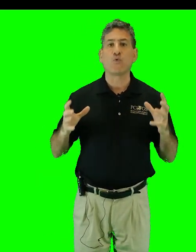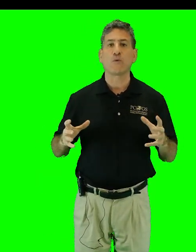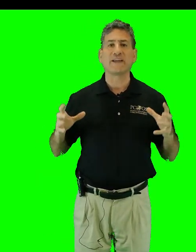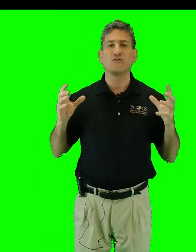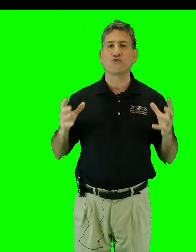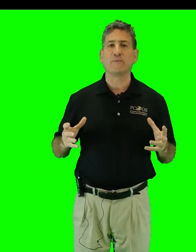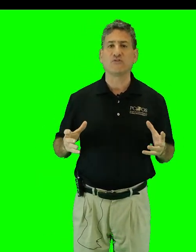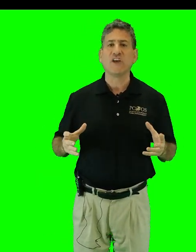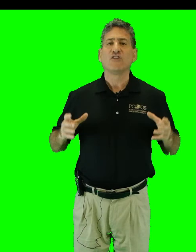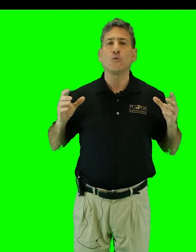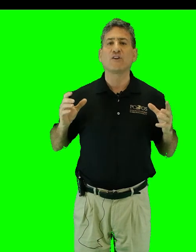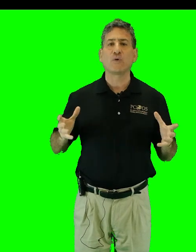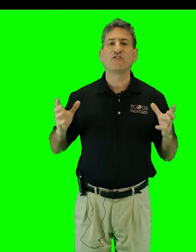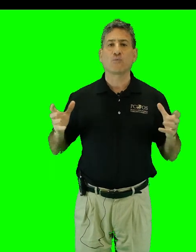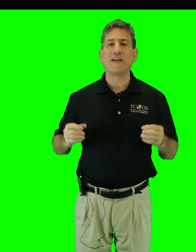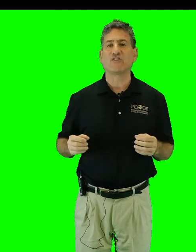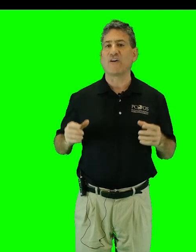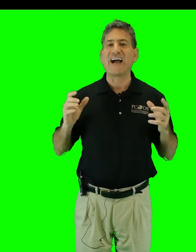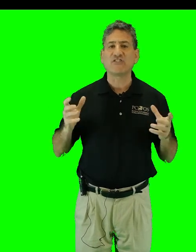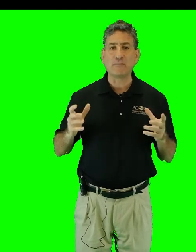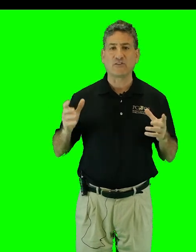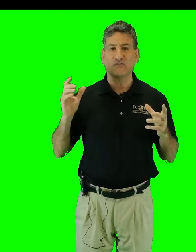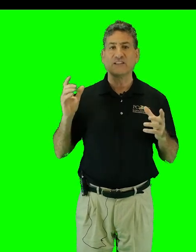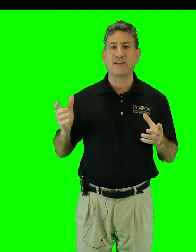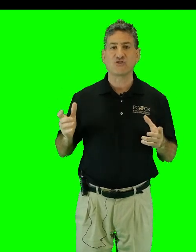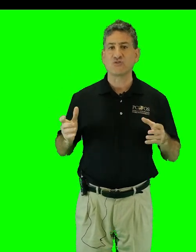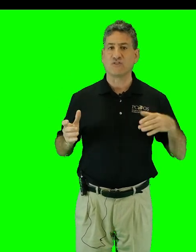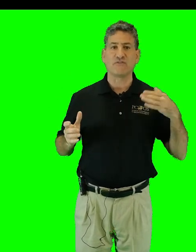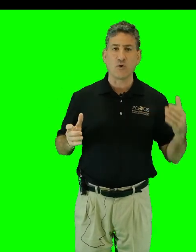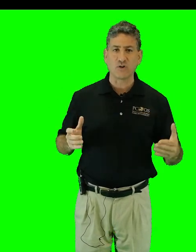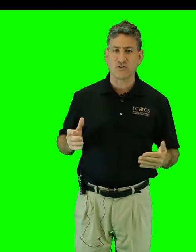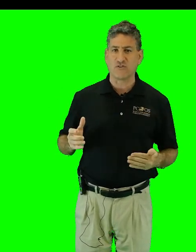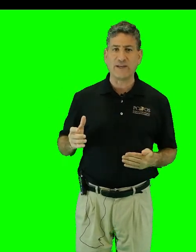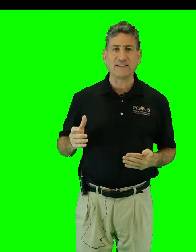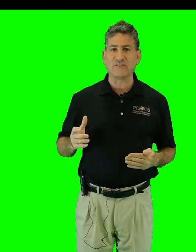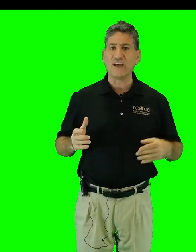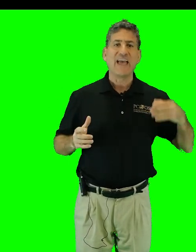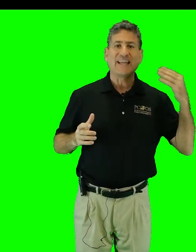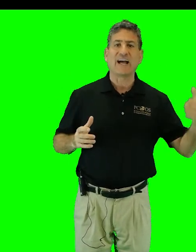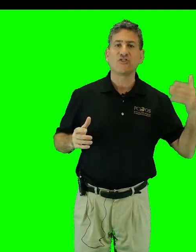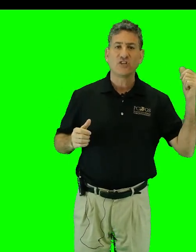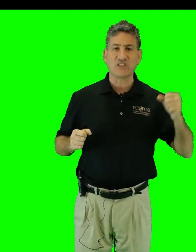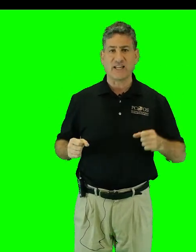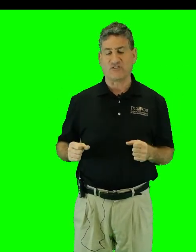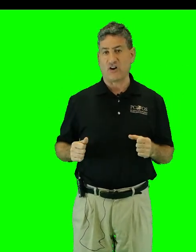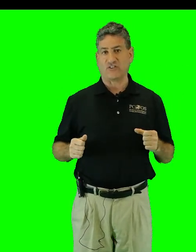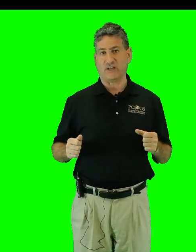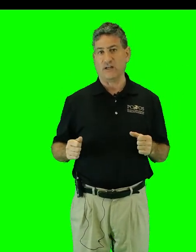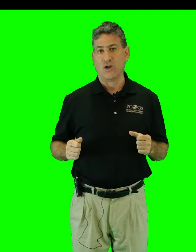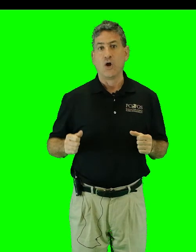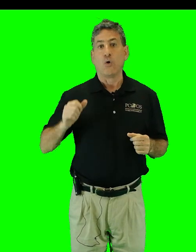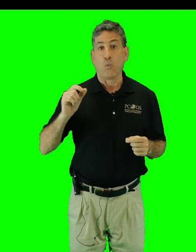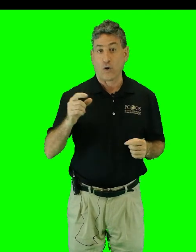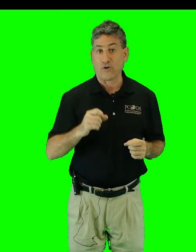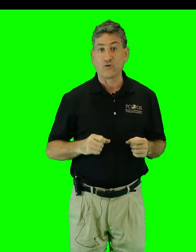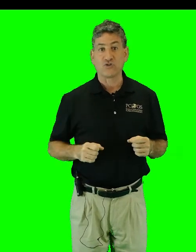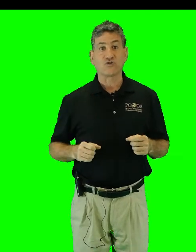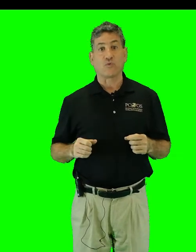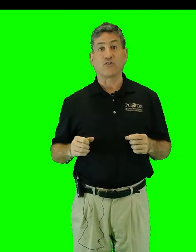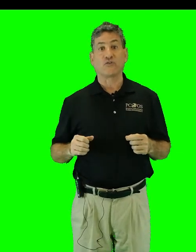warming contributes to increased rates of ice melt of glaciers and fjords of Greenland and ice sheets in Antarctica. Warmer oceans are also